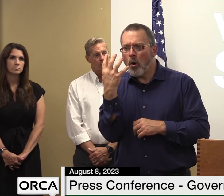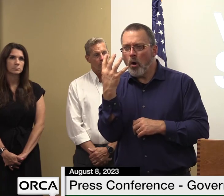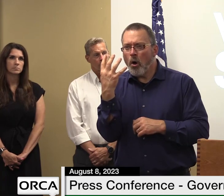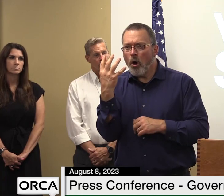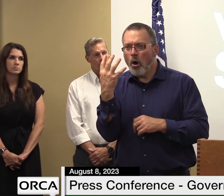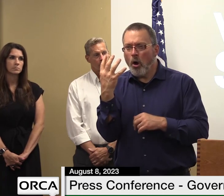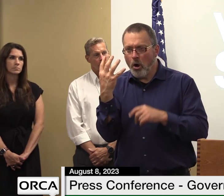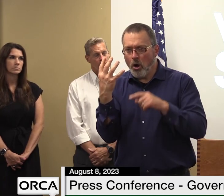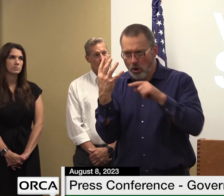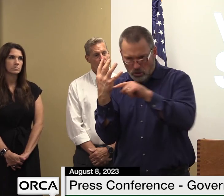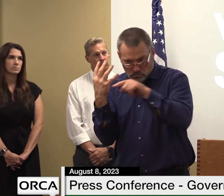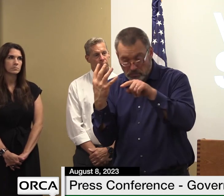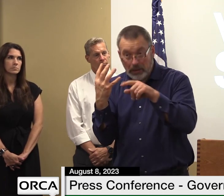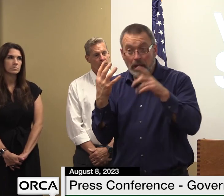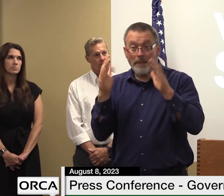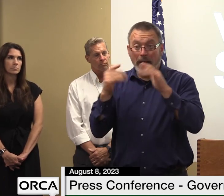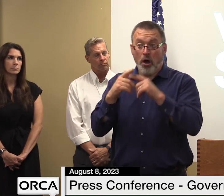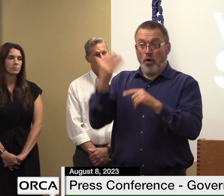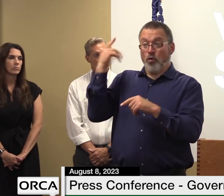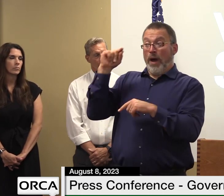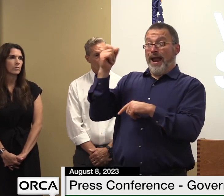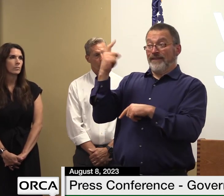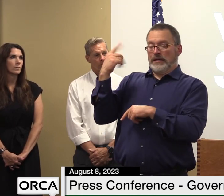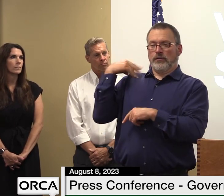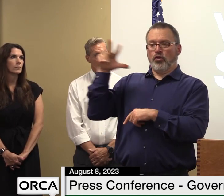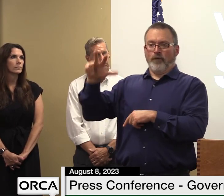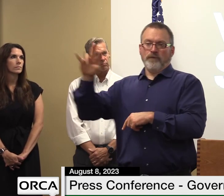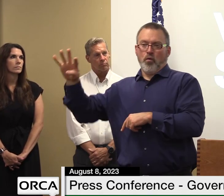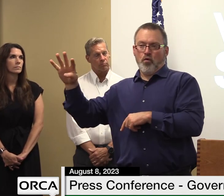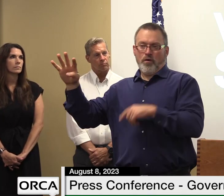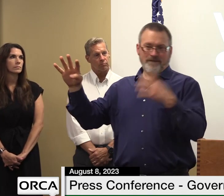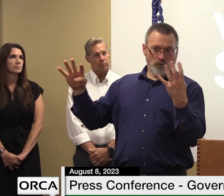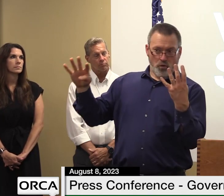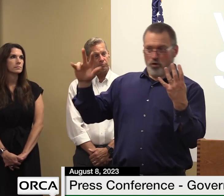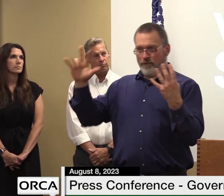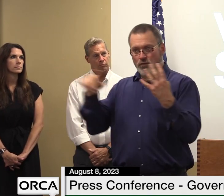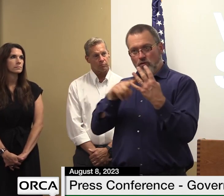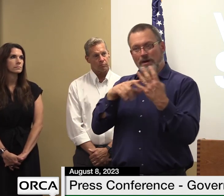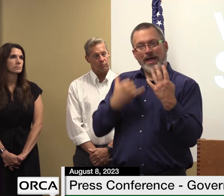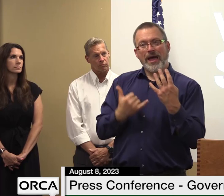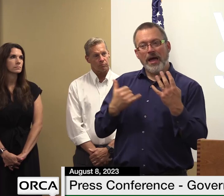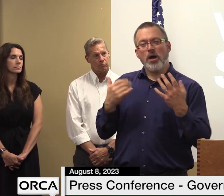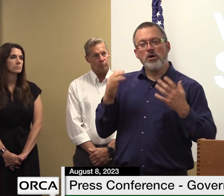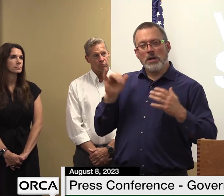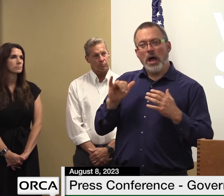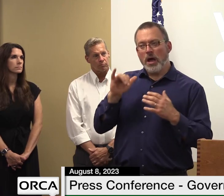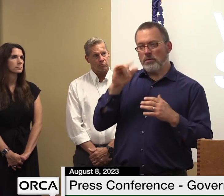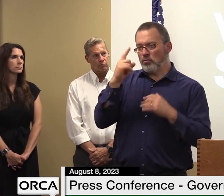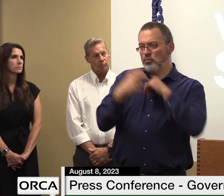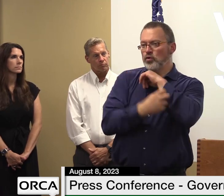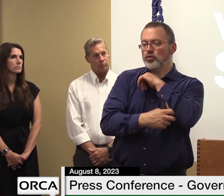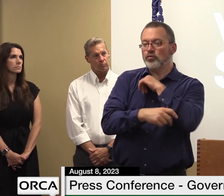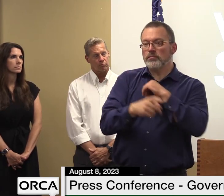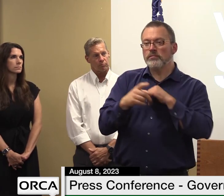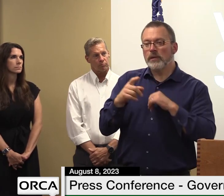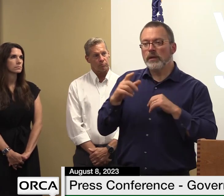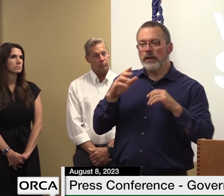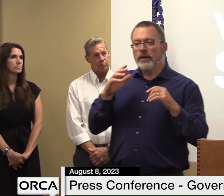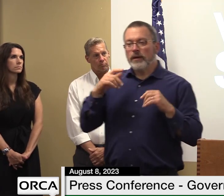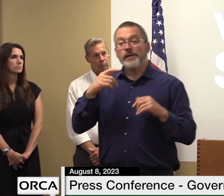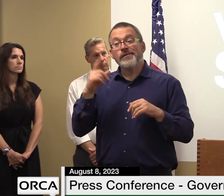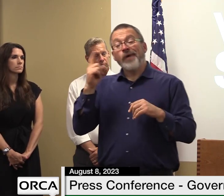um i will say too when i was reading the data i think i said something like i think impacted culverts